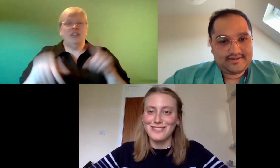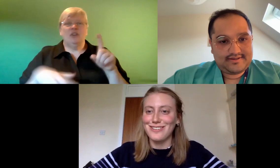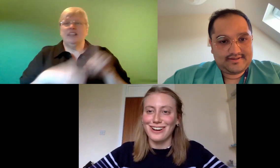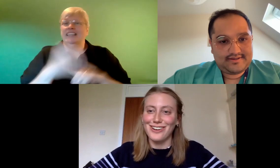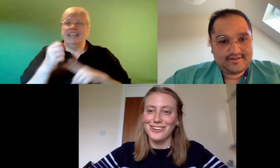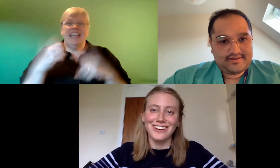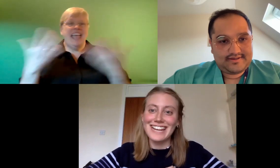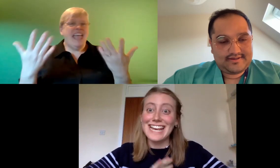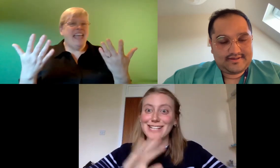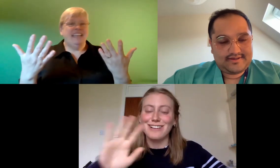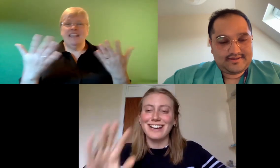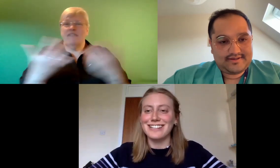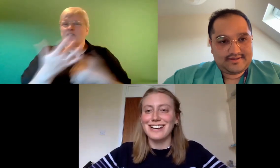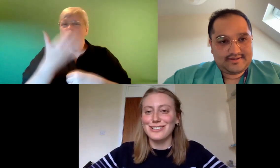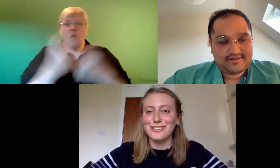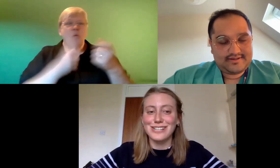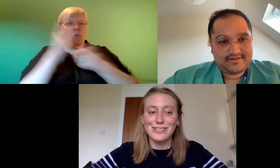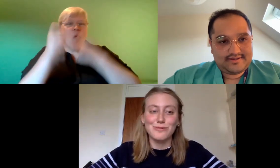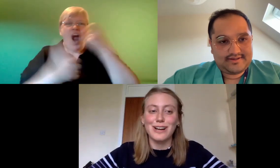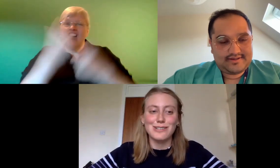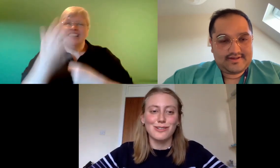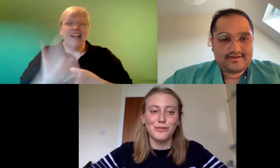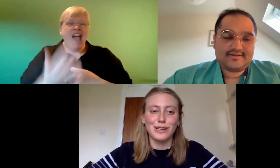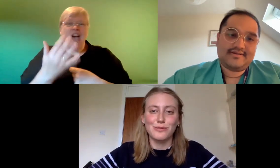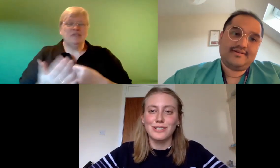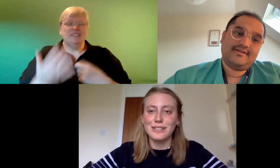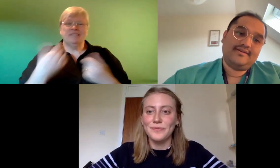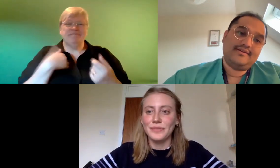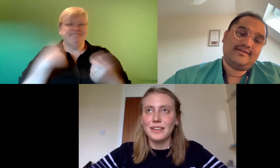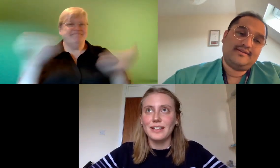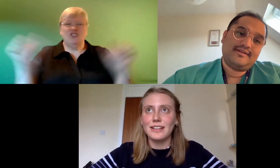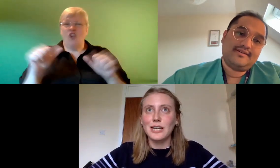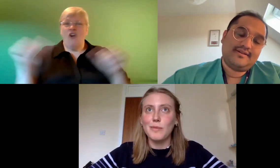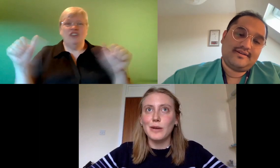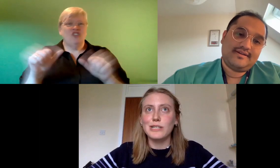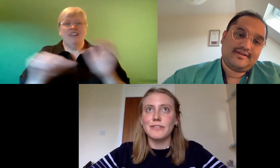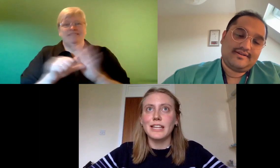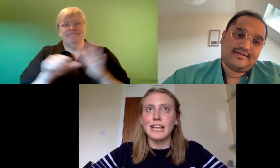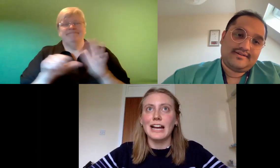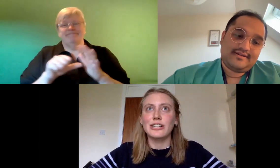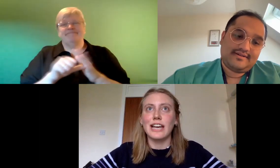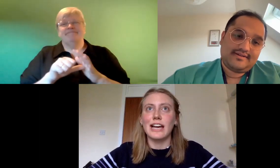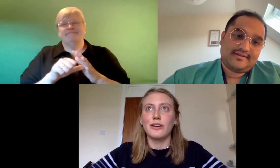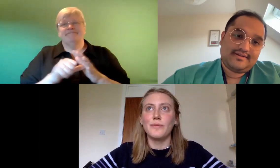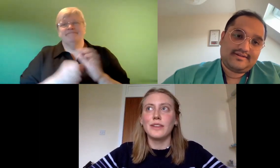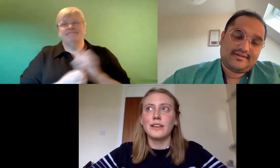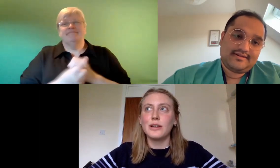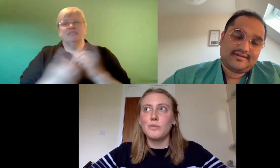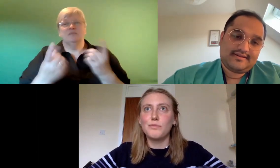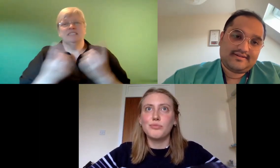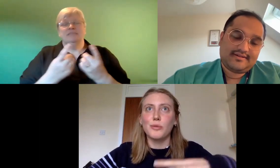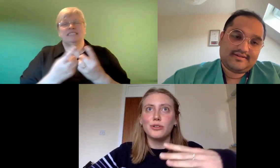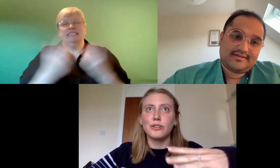counts to be very long or explain an entire story so that's what i struggled with was coming up with something that actually had a